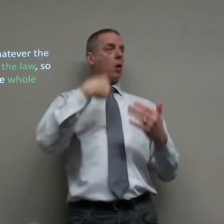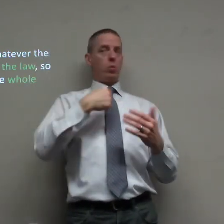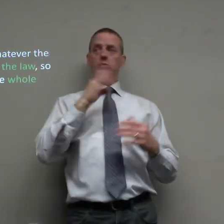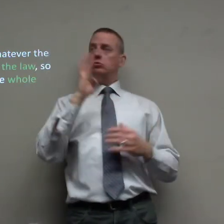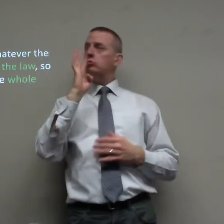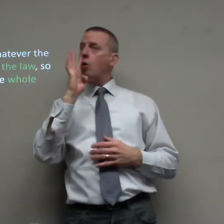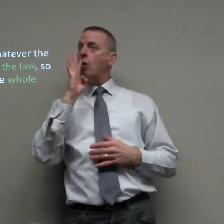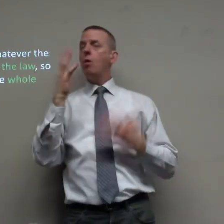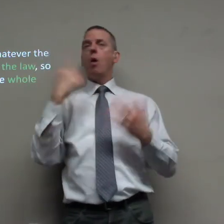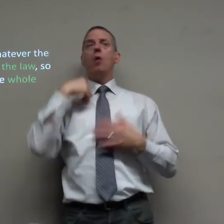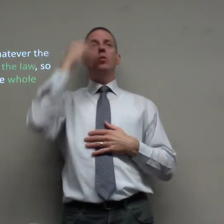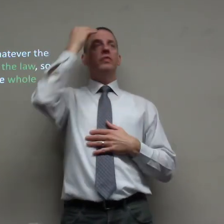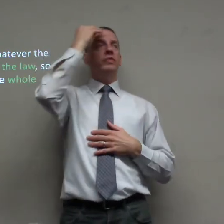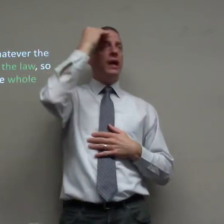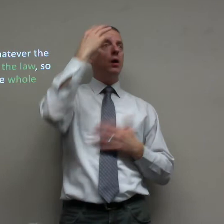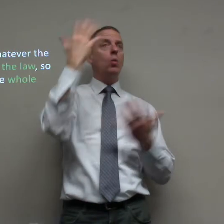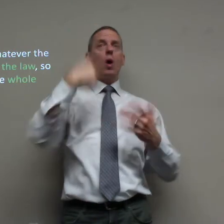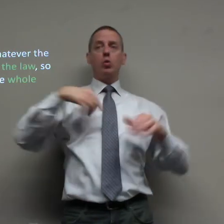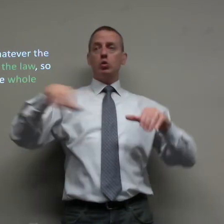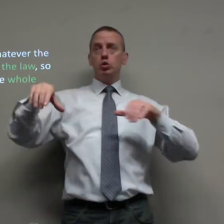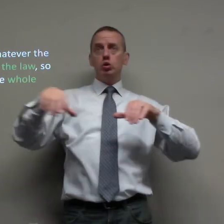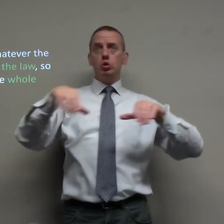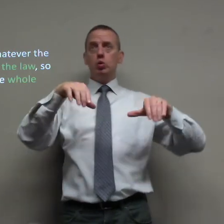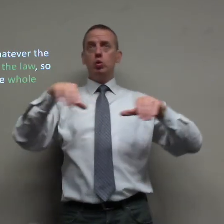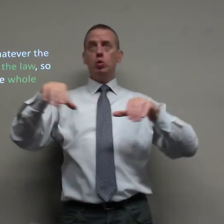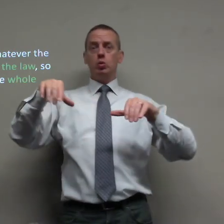means that when we talk or what we think or what we do